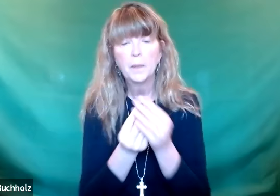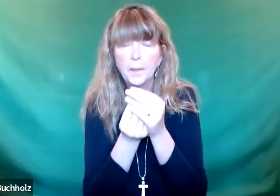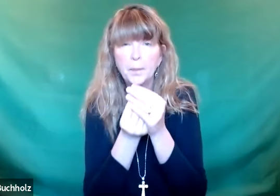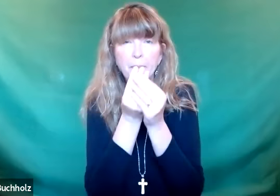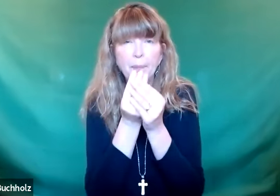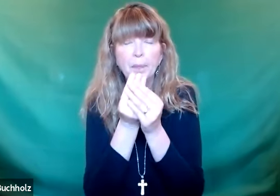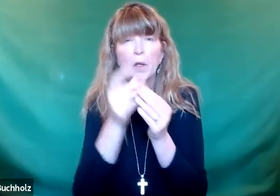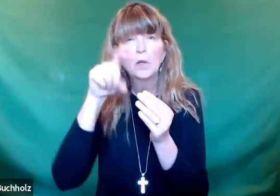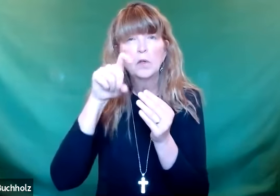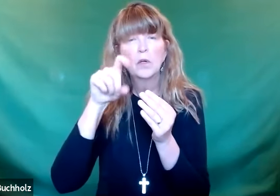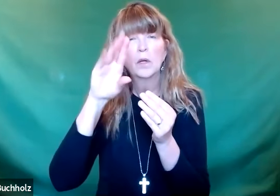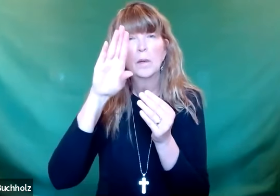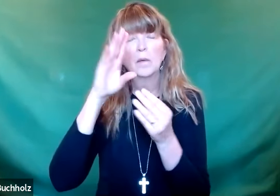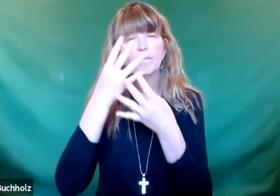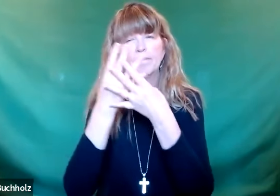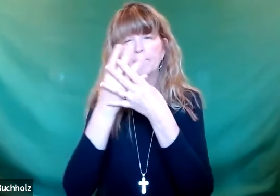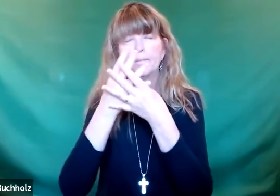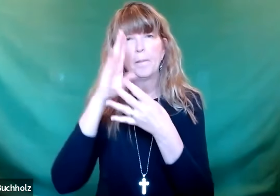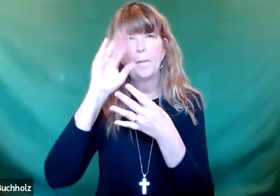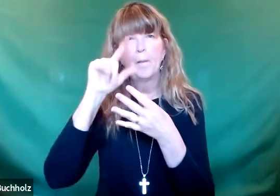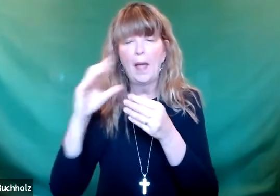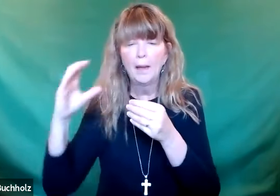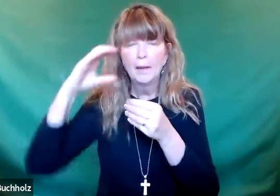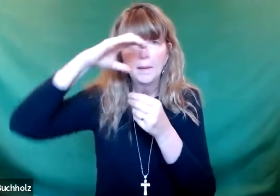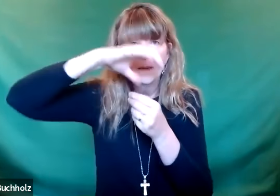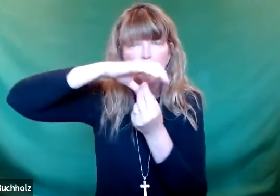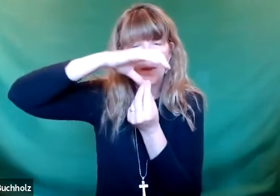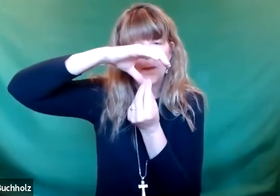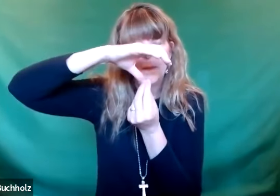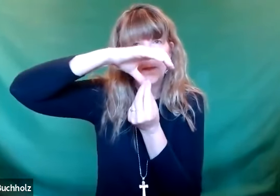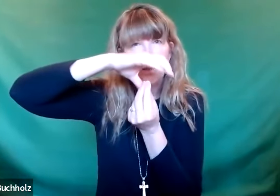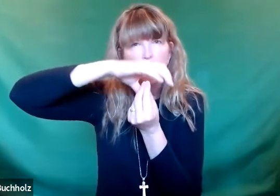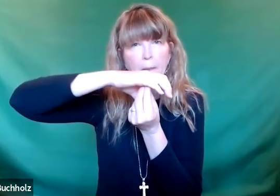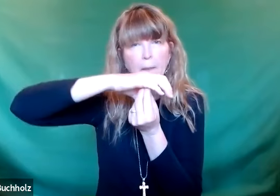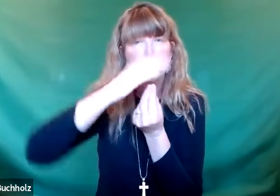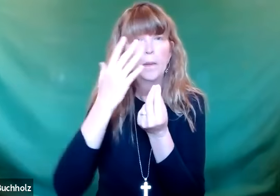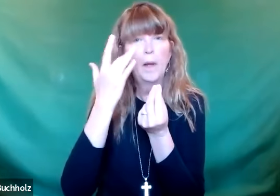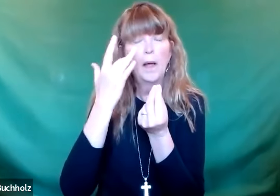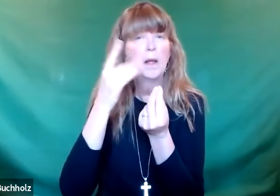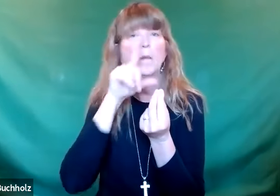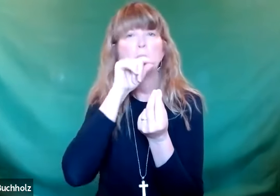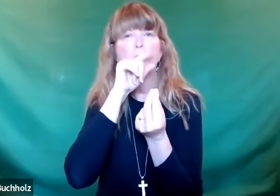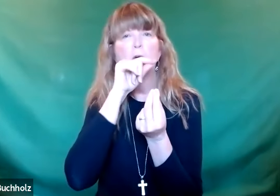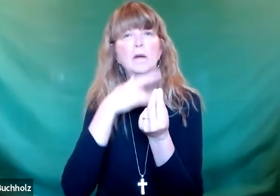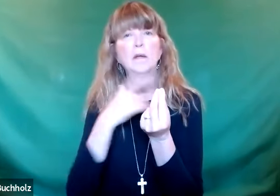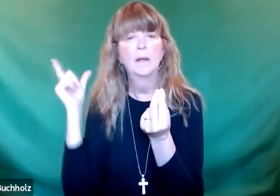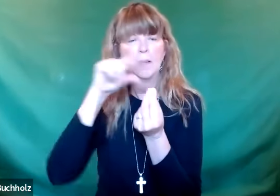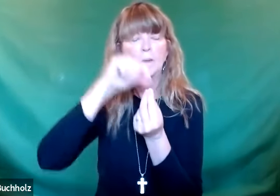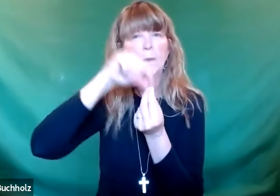Experts say that you should cover the seeds